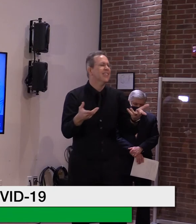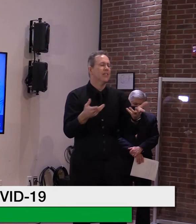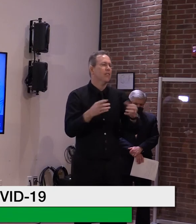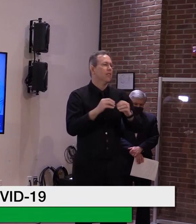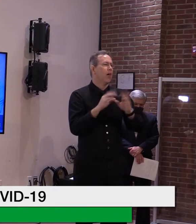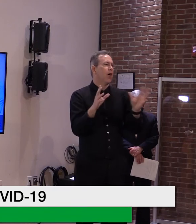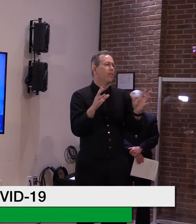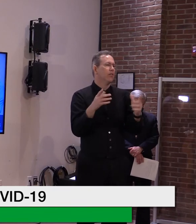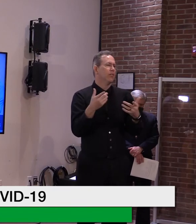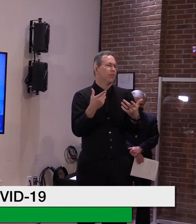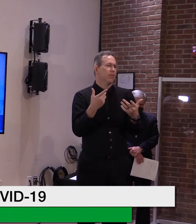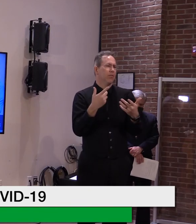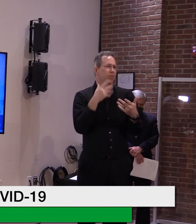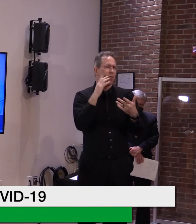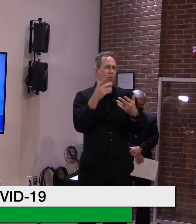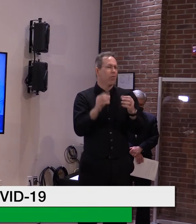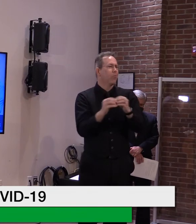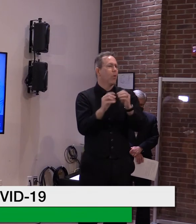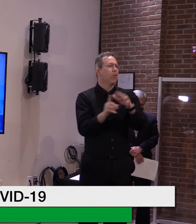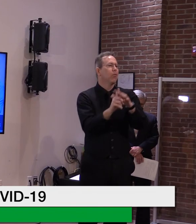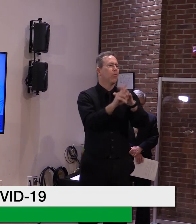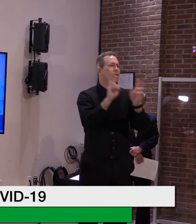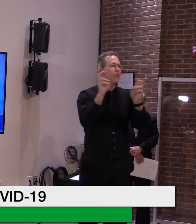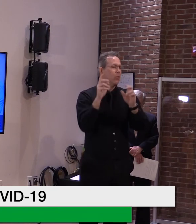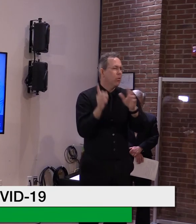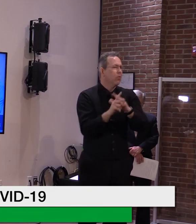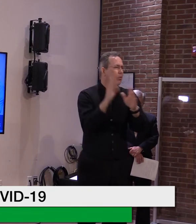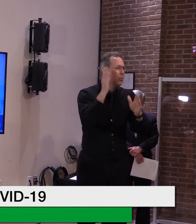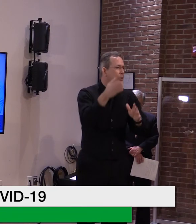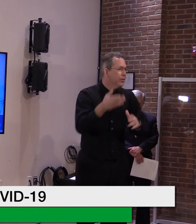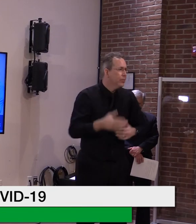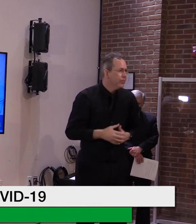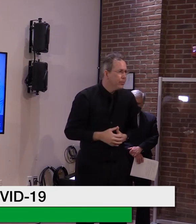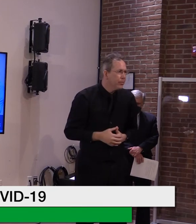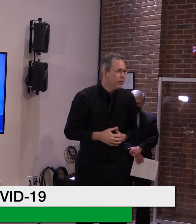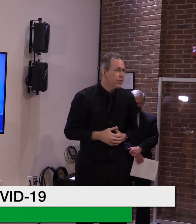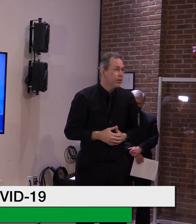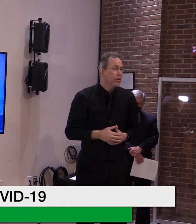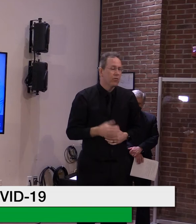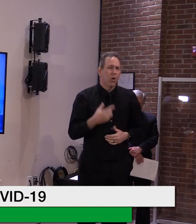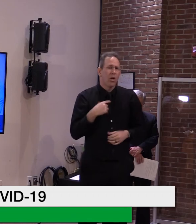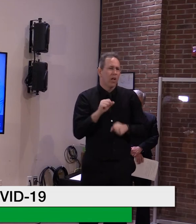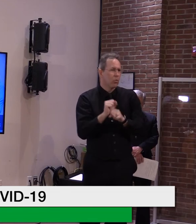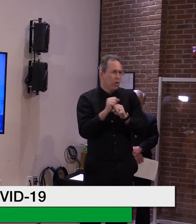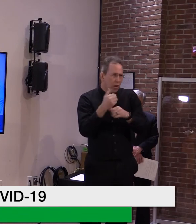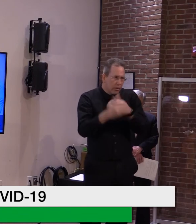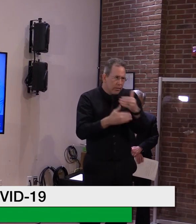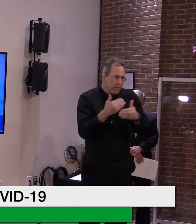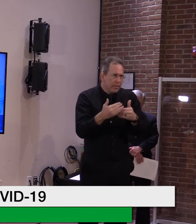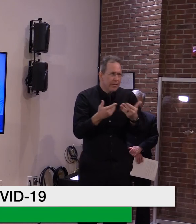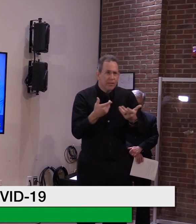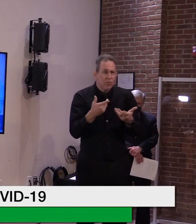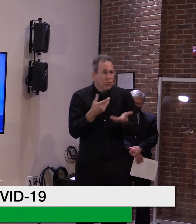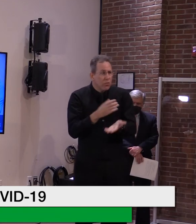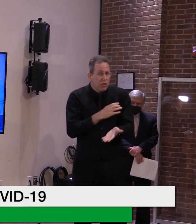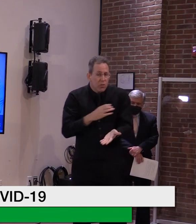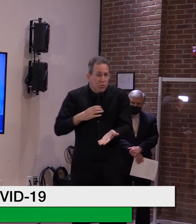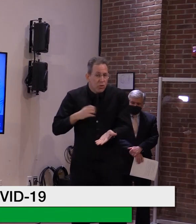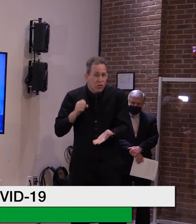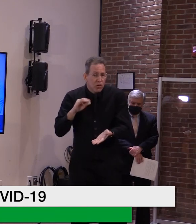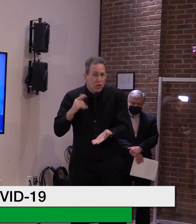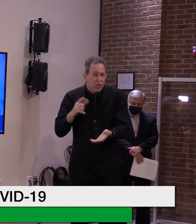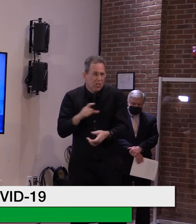going to continue. So we'll we'll work through that. Commissioner Scherling, anything you want to add to that or